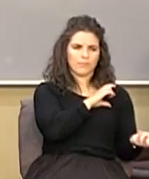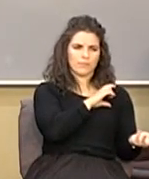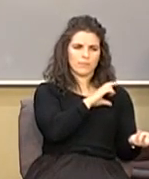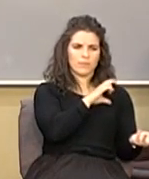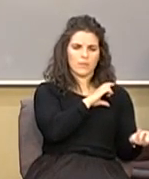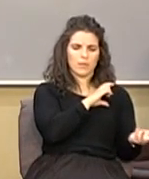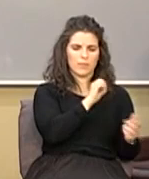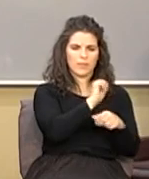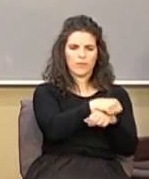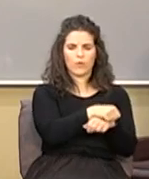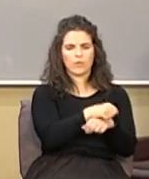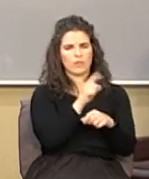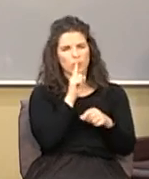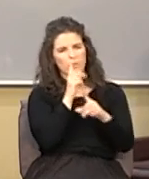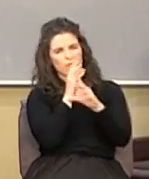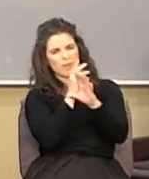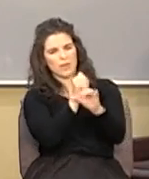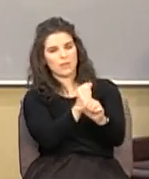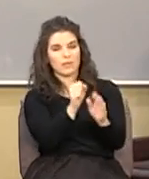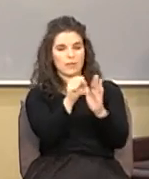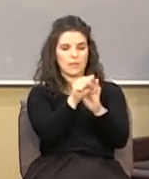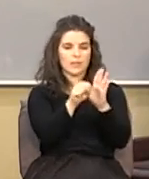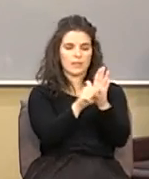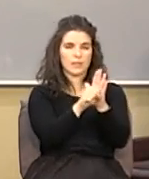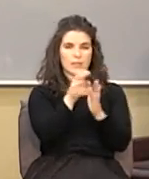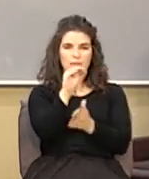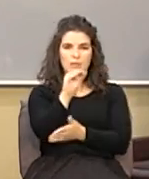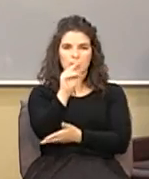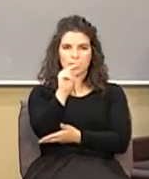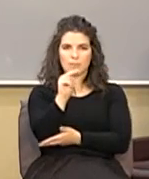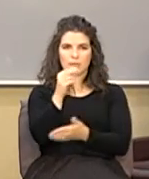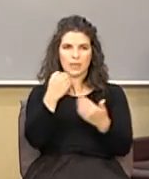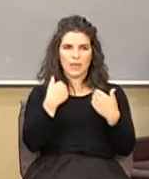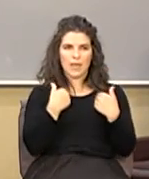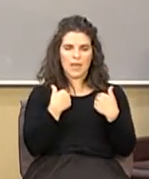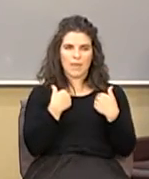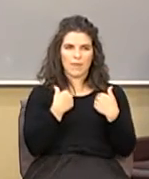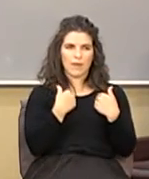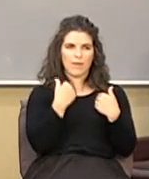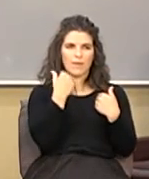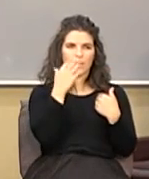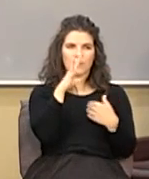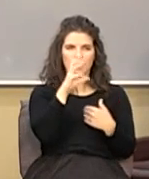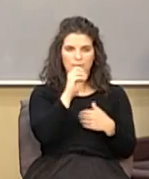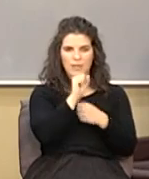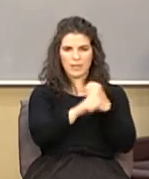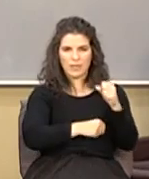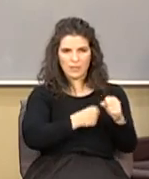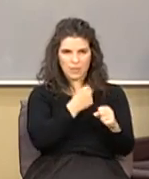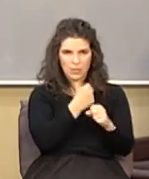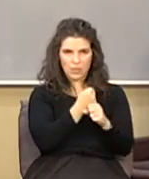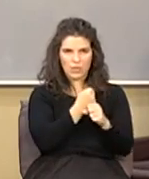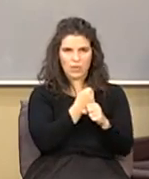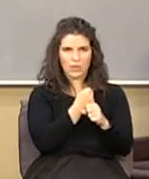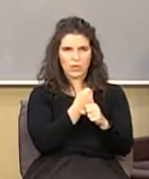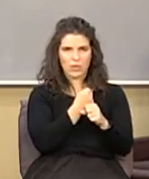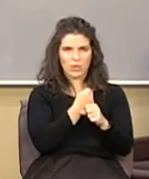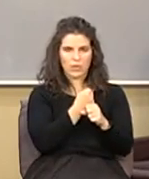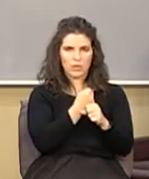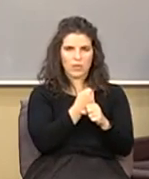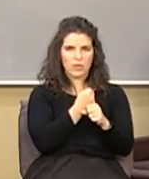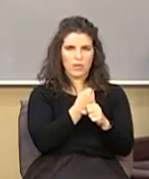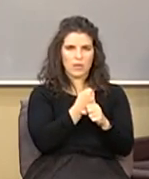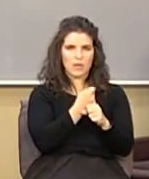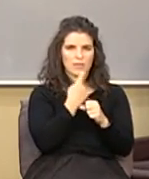it's fascinating the state of Minnesota has held itself out for five decades as a bastion